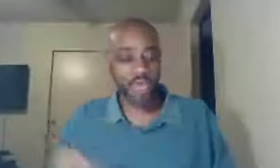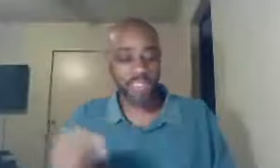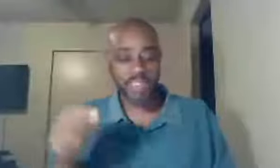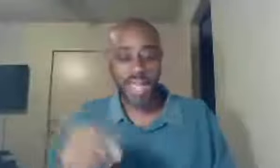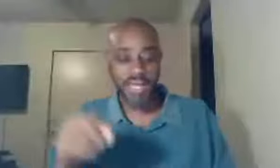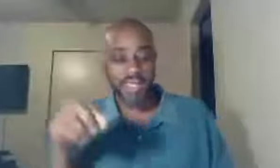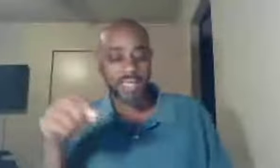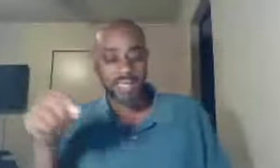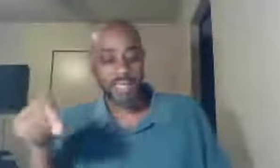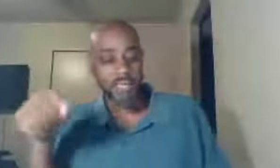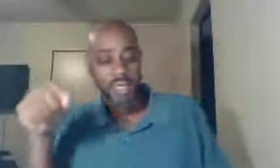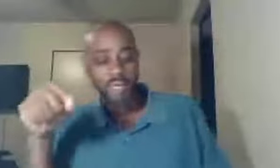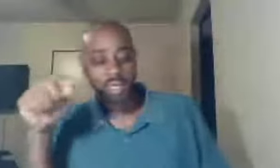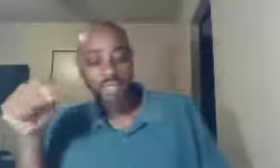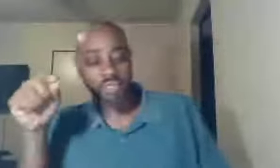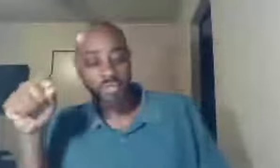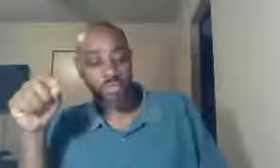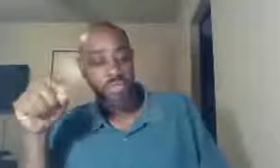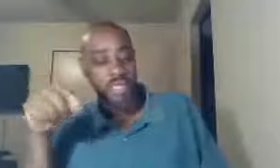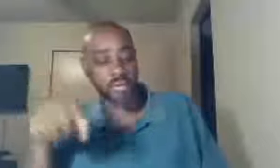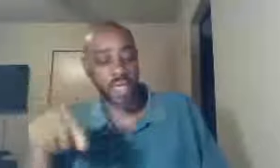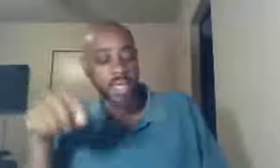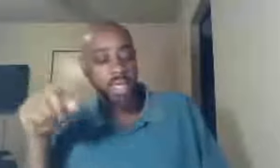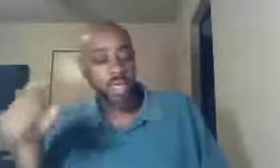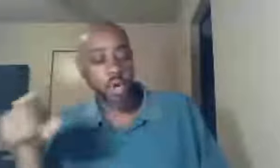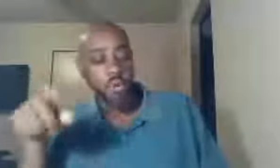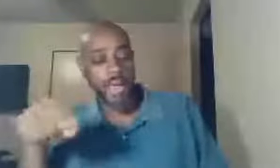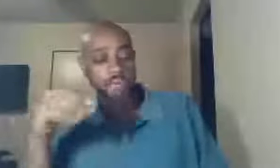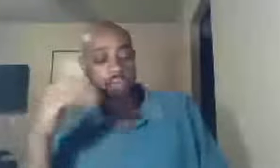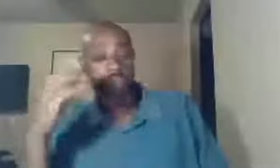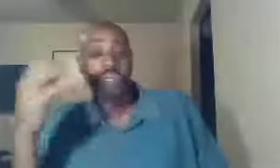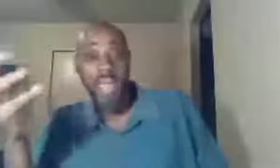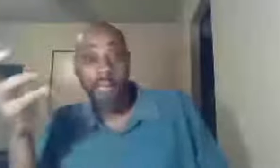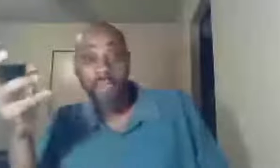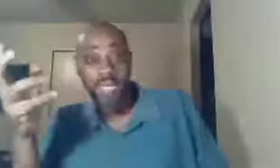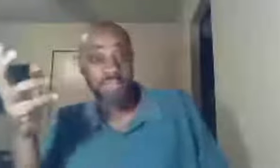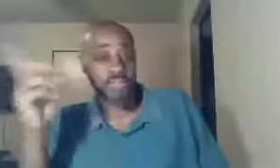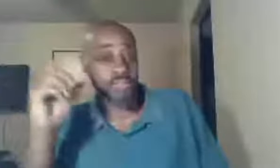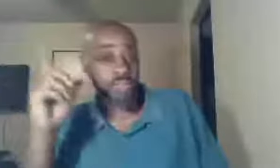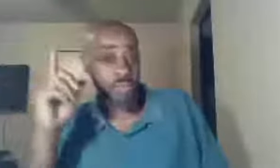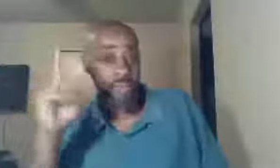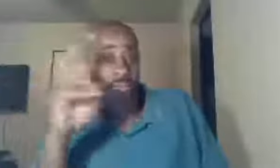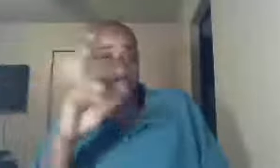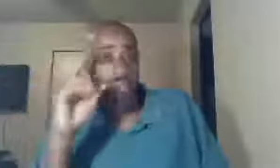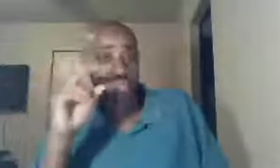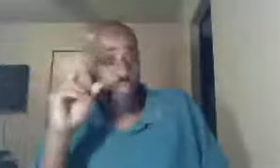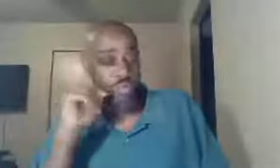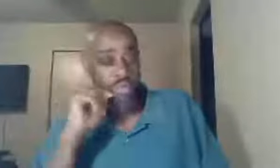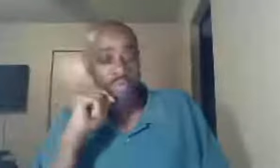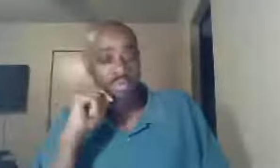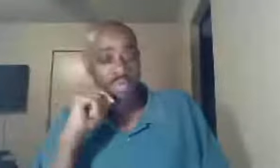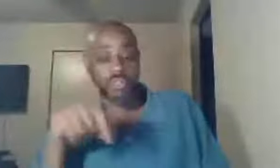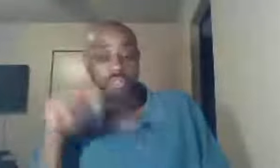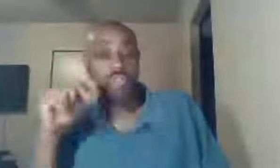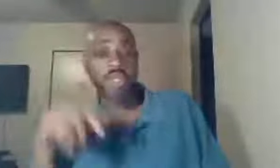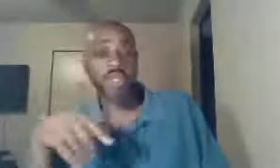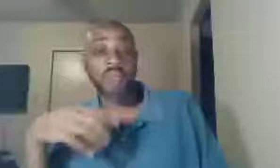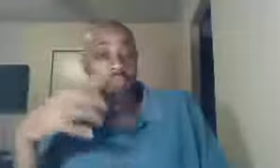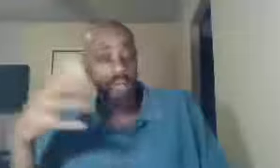phrase, is not in any way, is to be used in that way, go back to the preamble lessons, you remember, we had two preamble lessons, before we